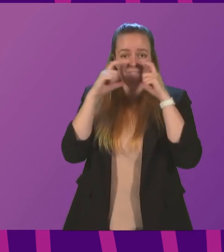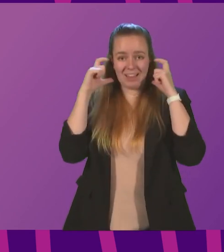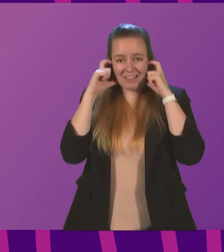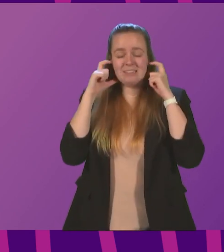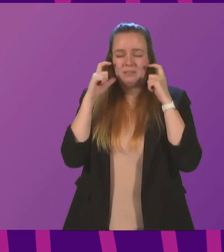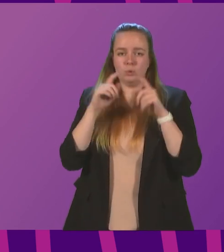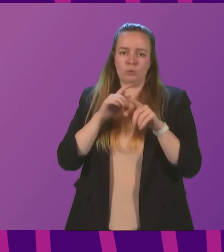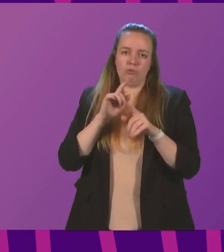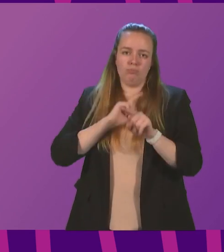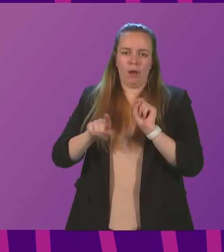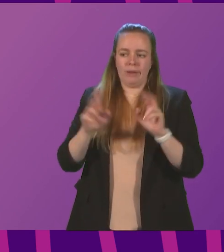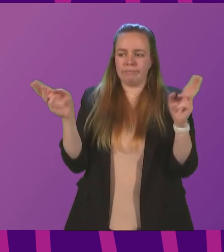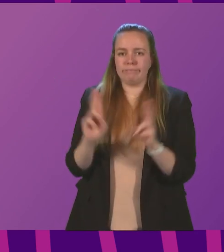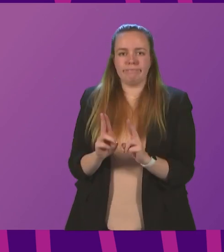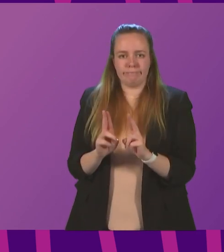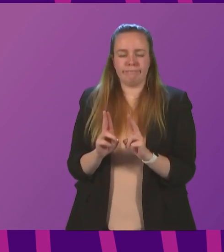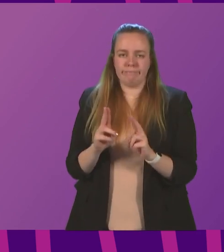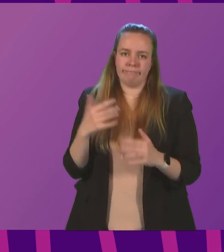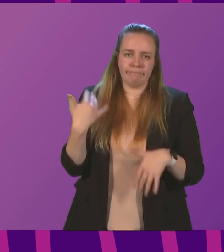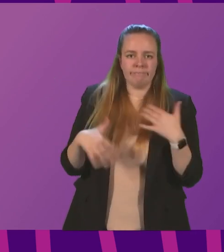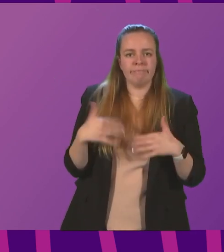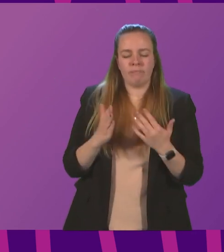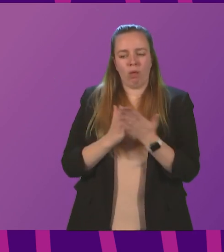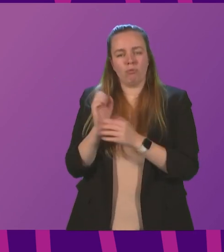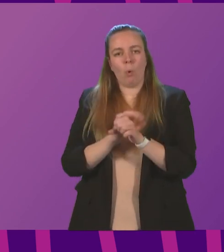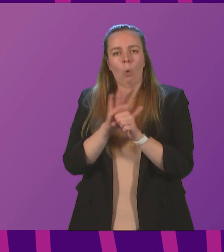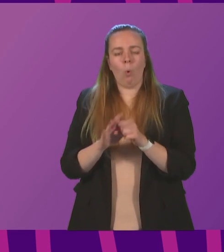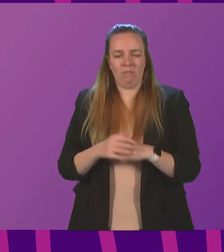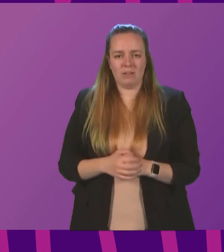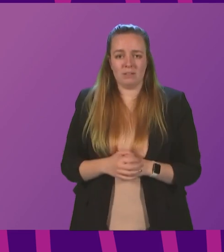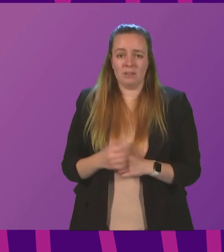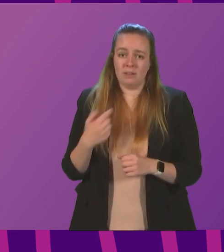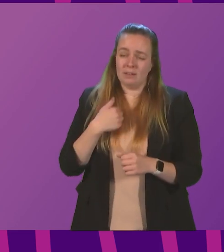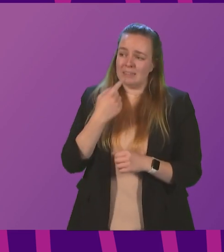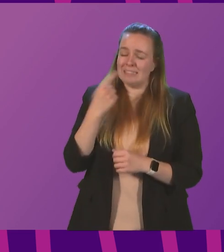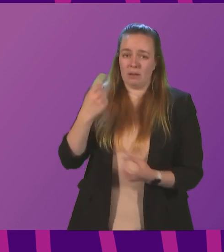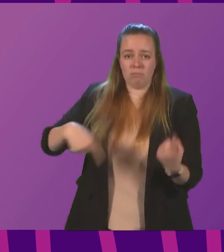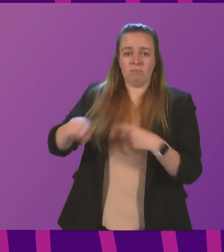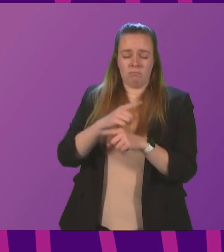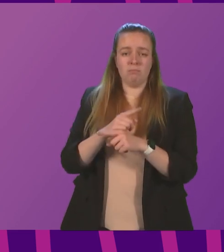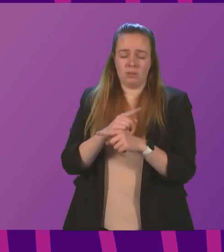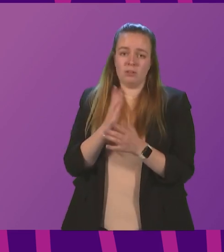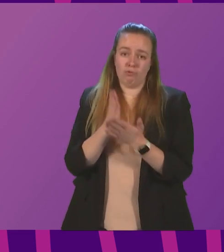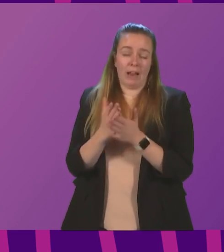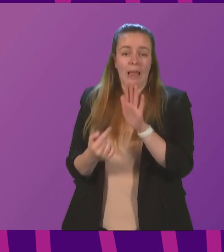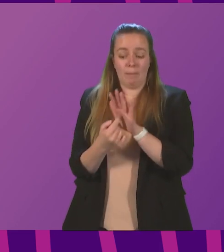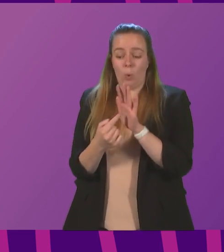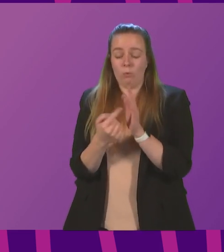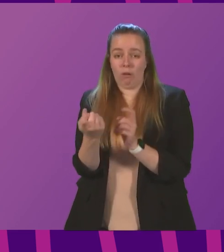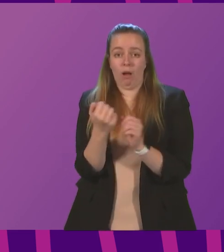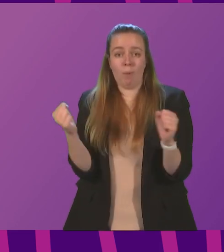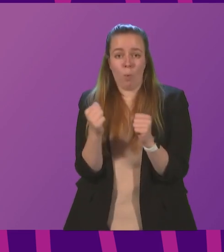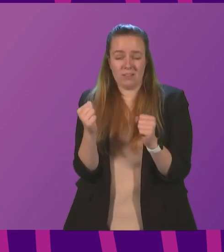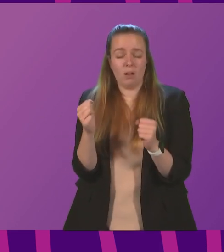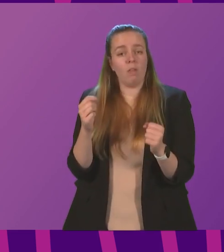coverings to help reduce the harms caused by Covid. And what I'd say to everybody is that it is really important, as we go into winter, that